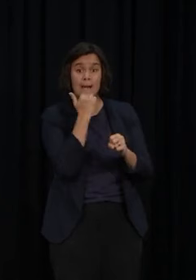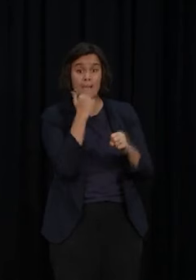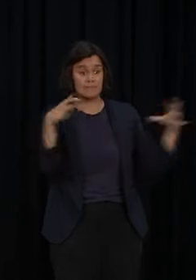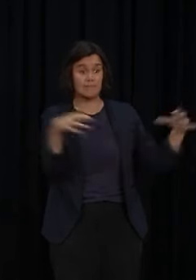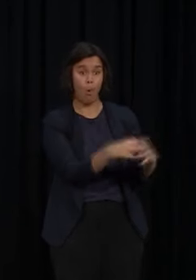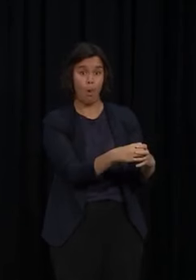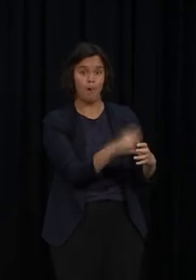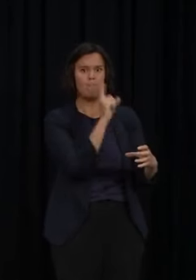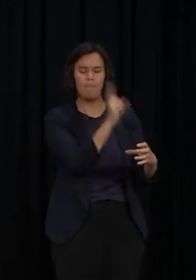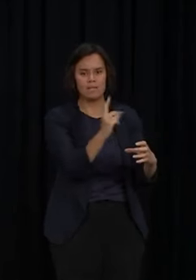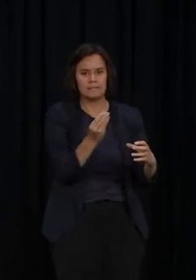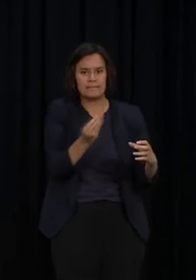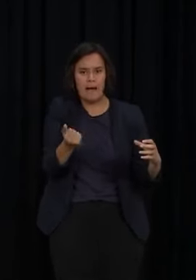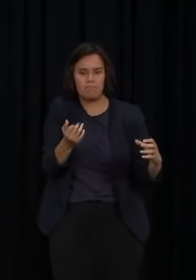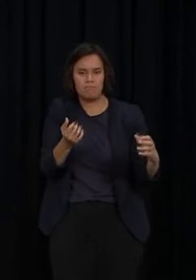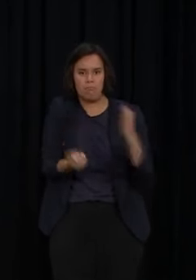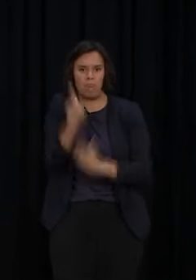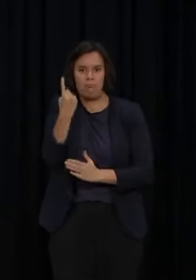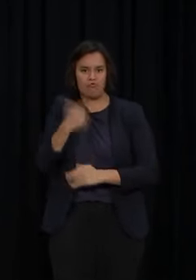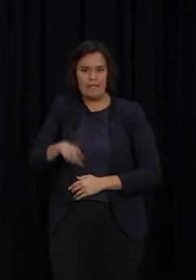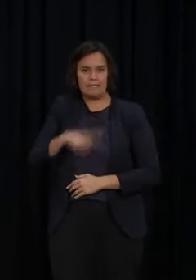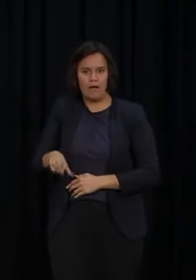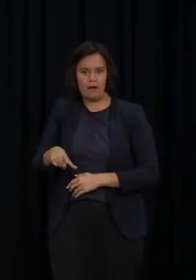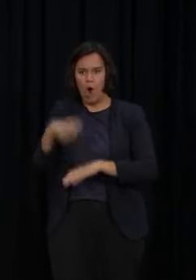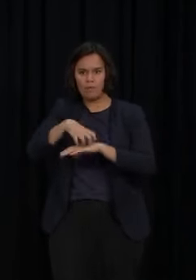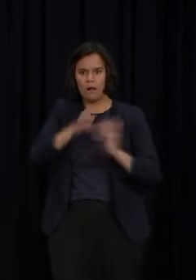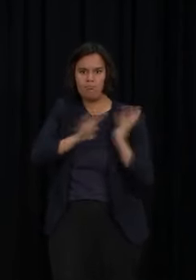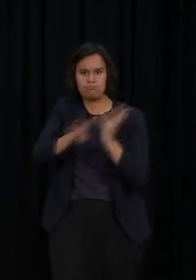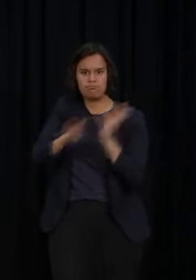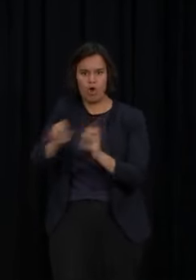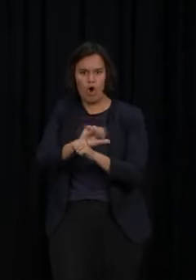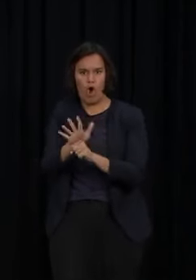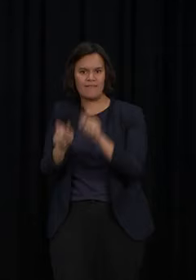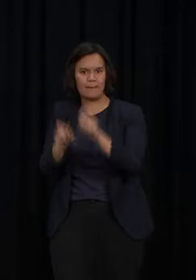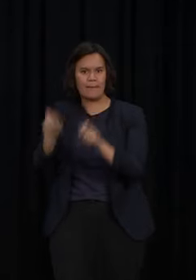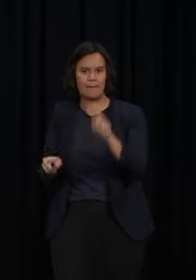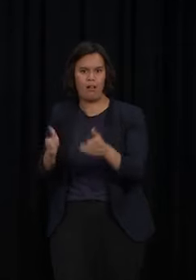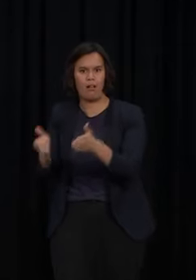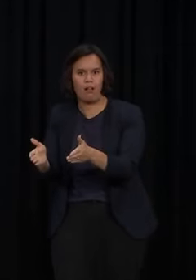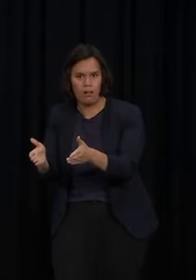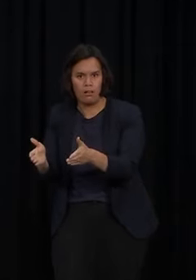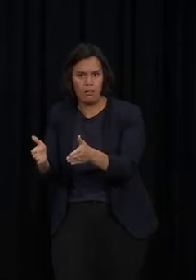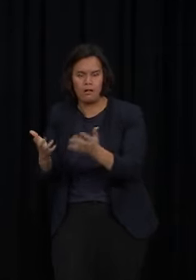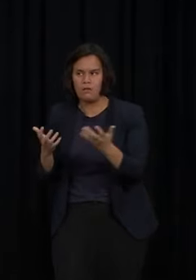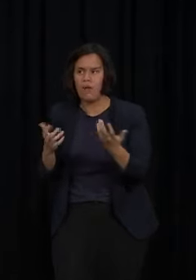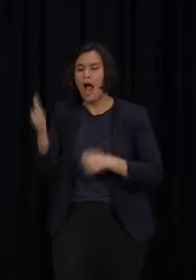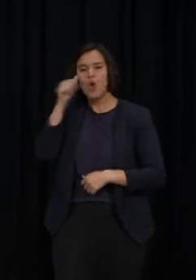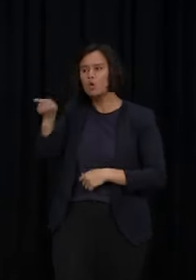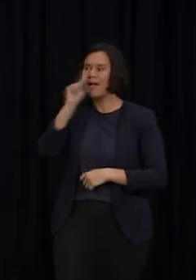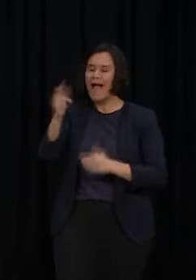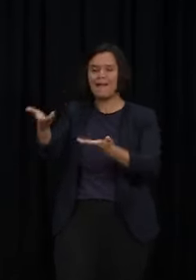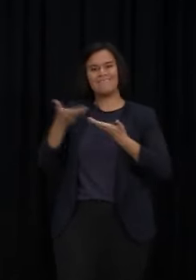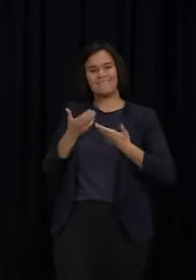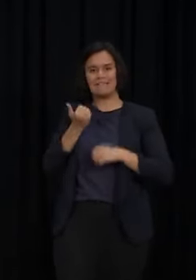number of reasons and then heading into the flu season. So I guess when you were talking about that, and I know you're knocking a timeline on it, but it's the